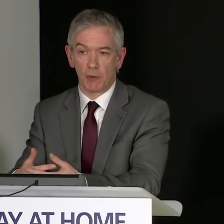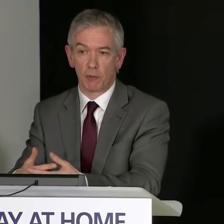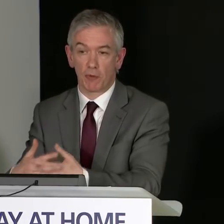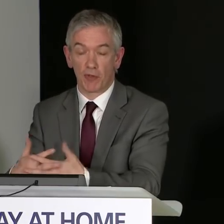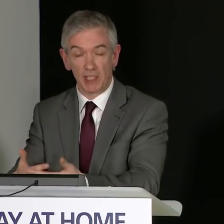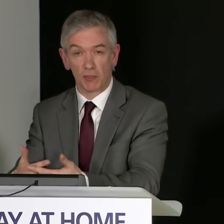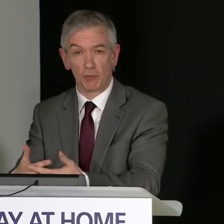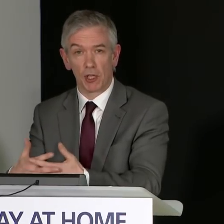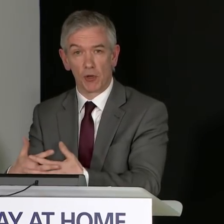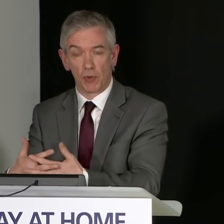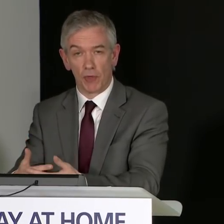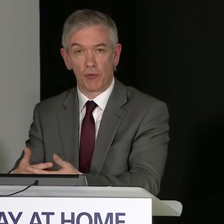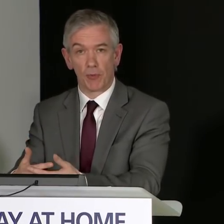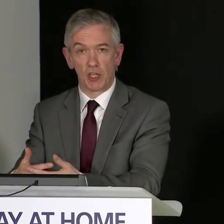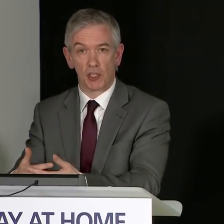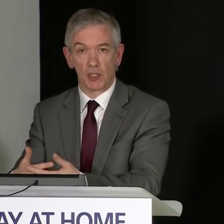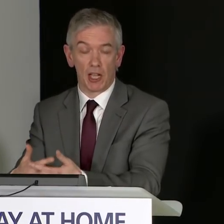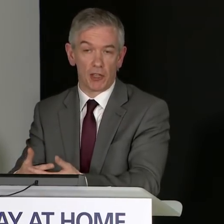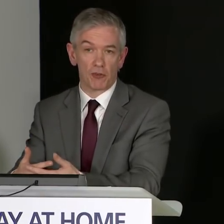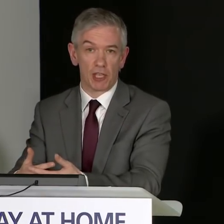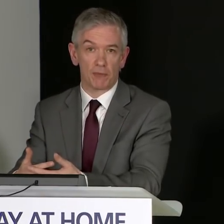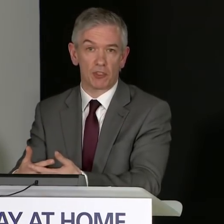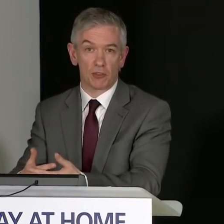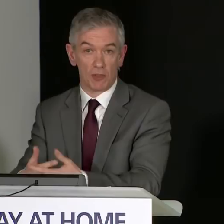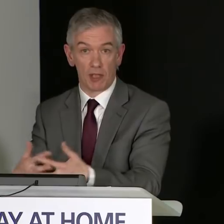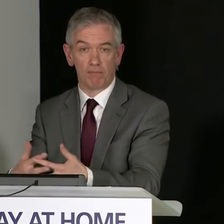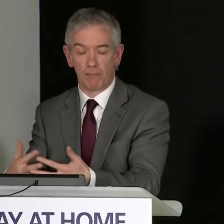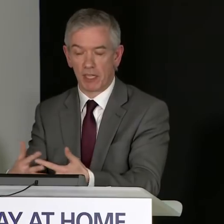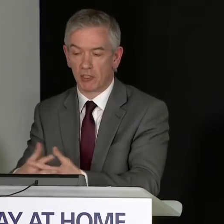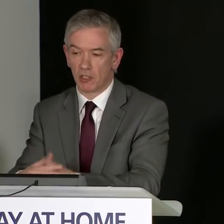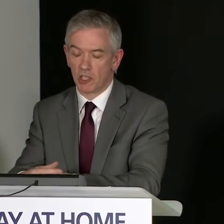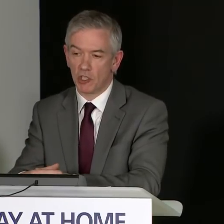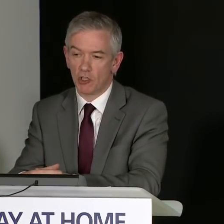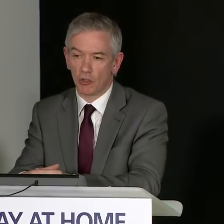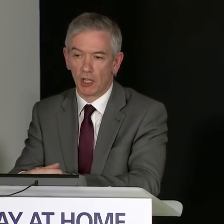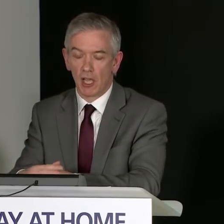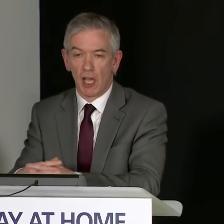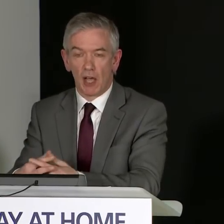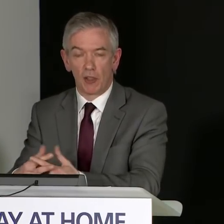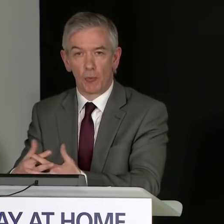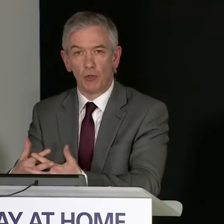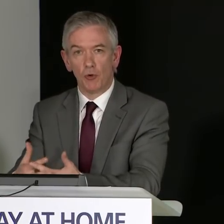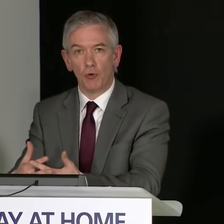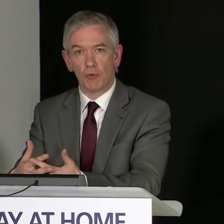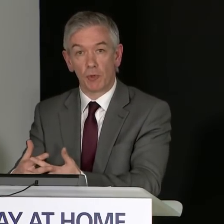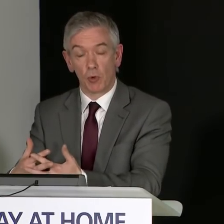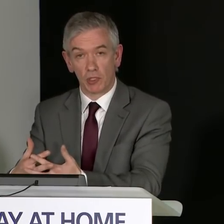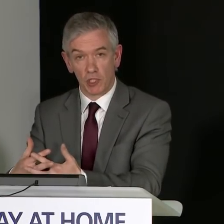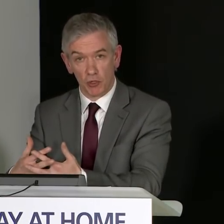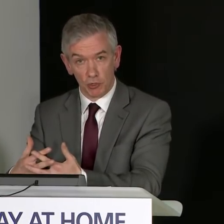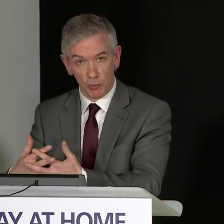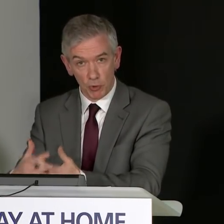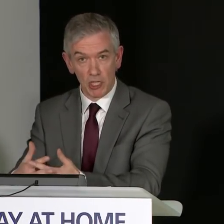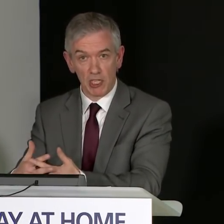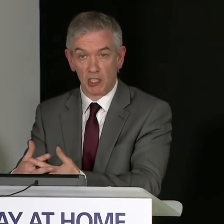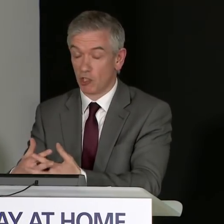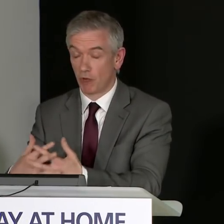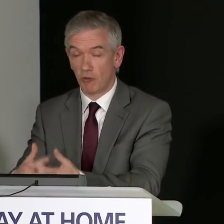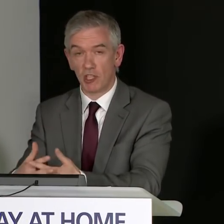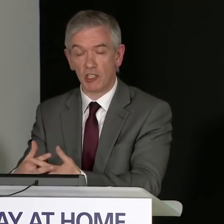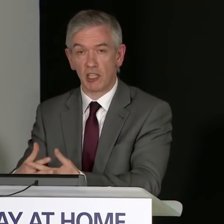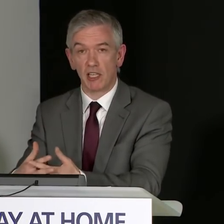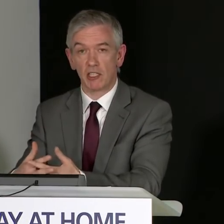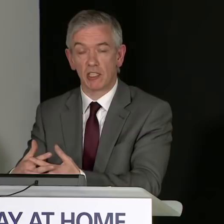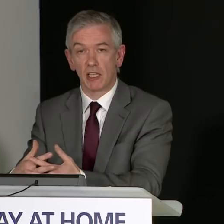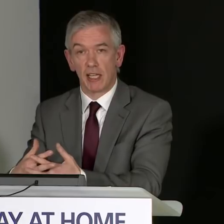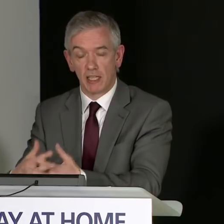going to be able to provide them with information that allows them to then base their decisions on and that we know from the quality assurance process that